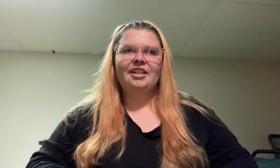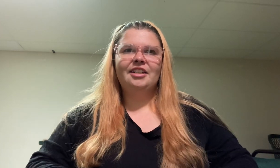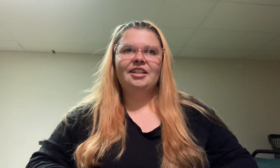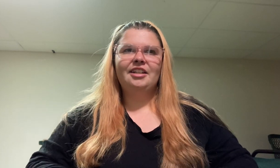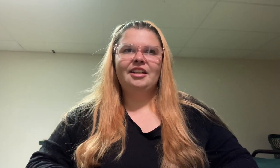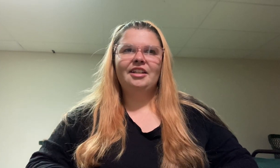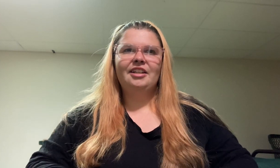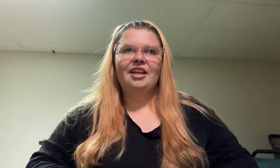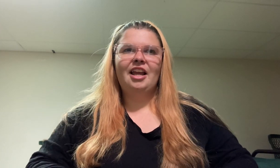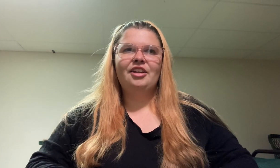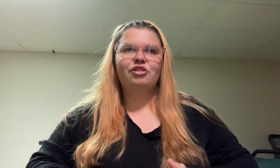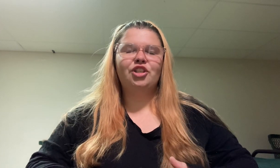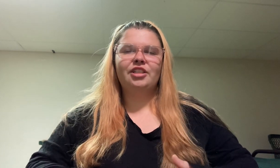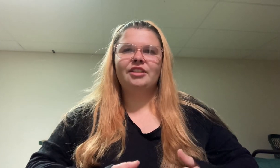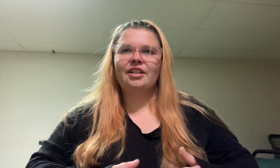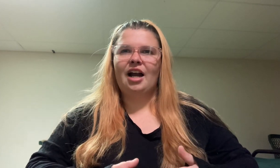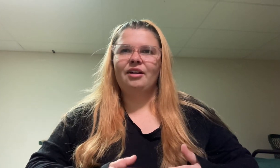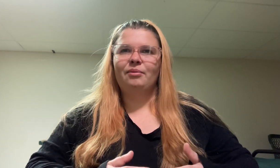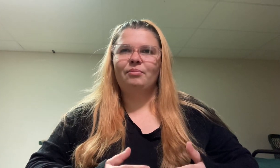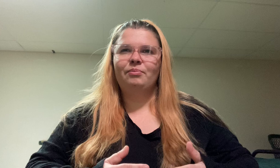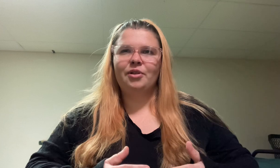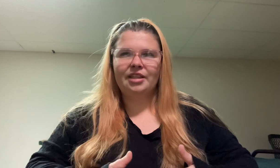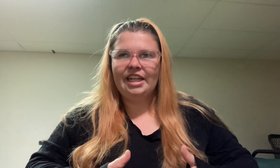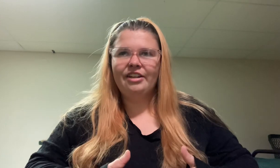you just gotta believe.